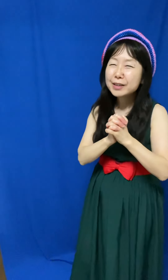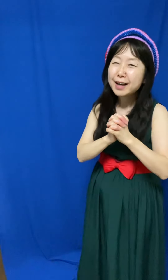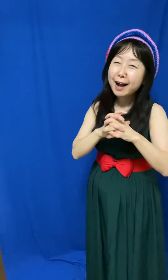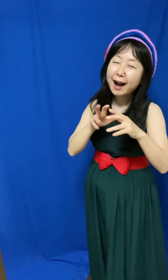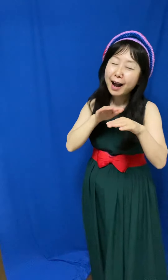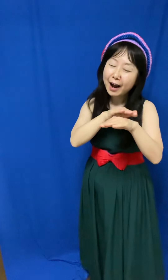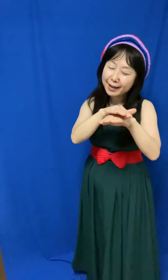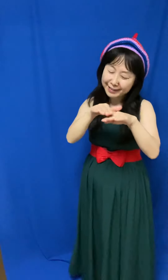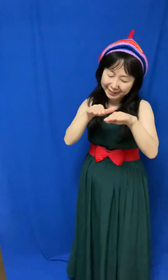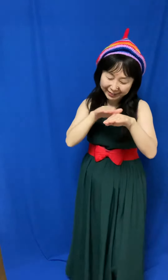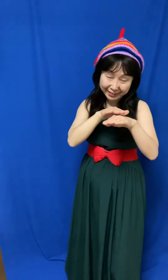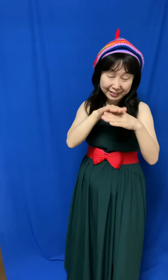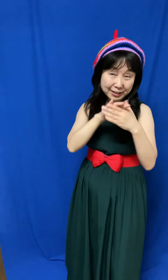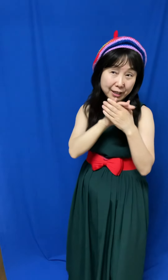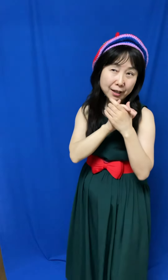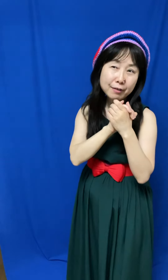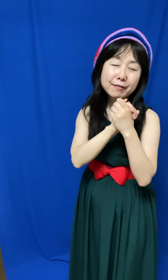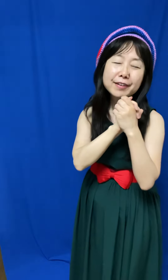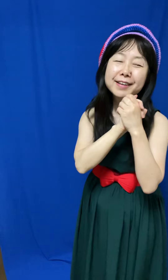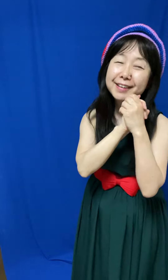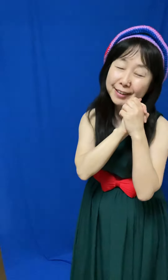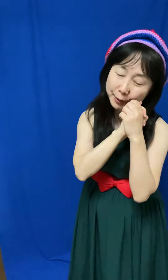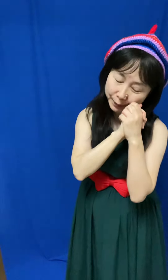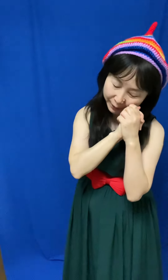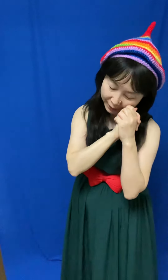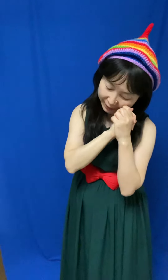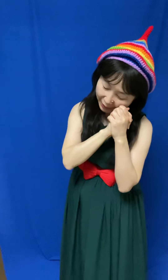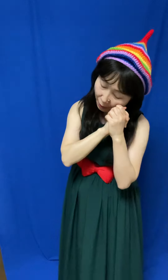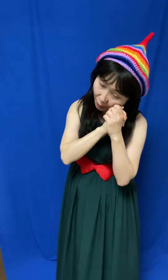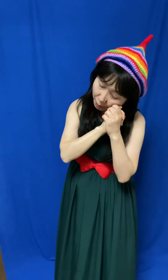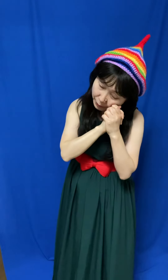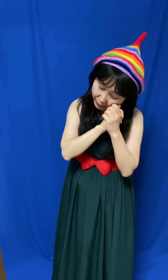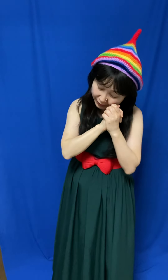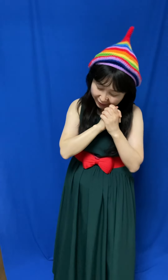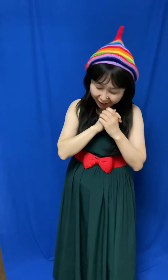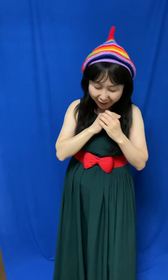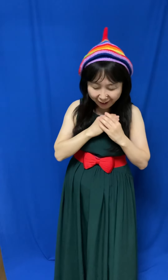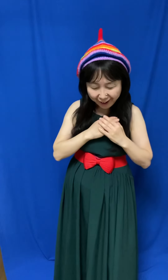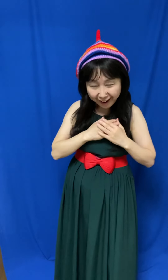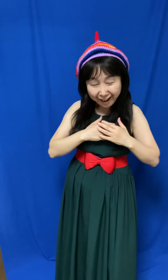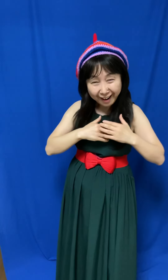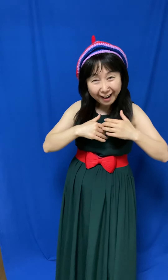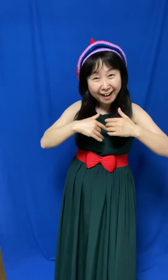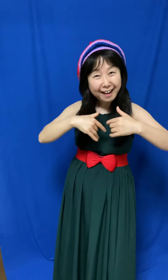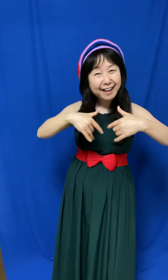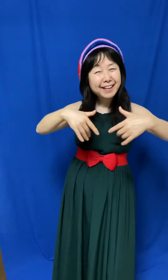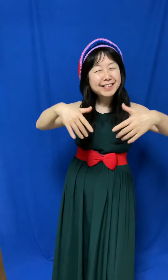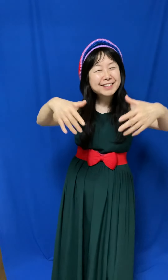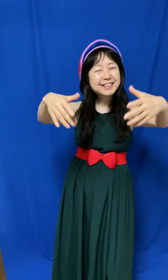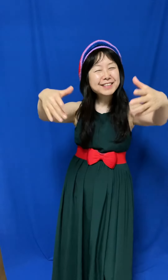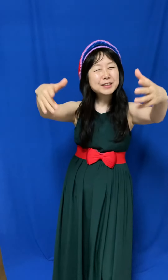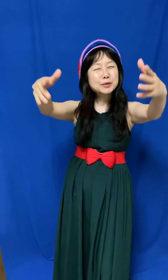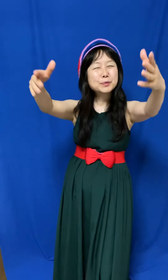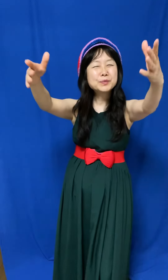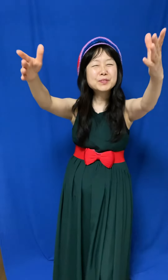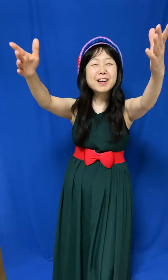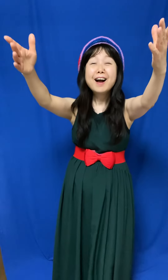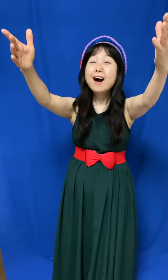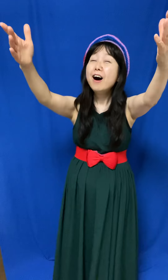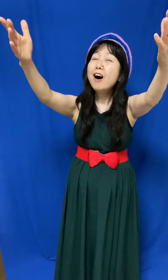love means to me Keep in arms Or